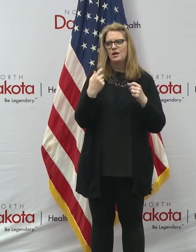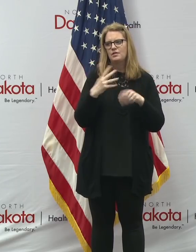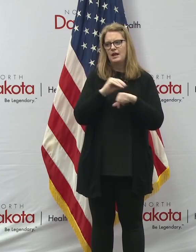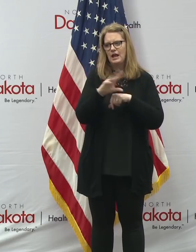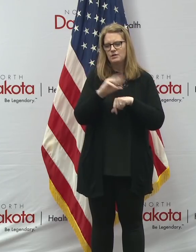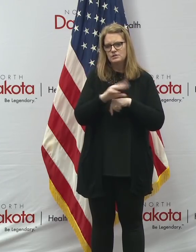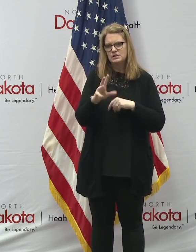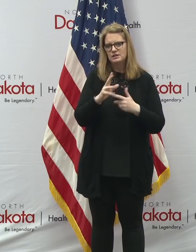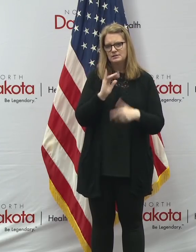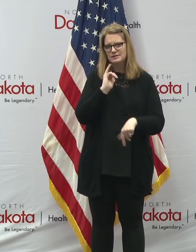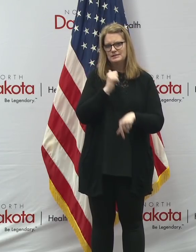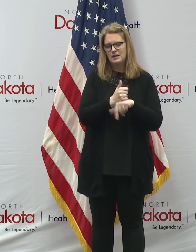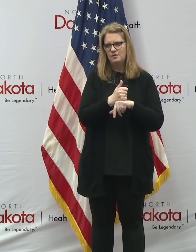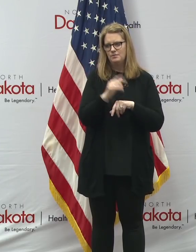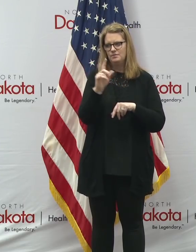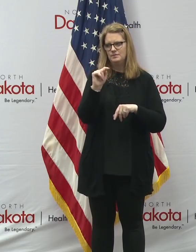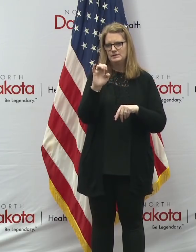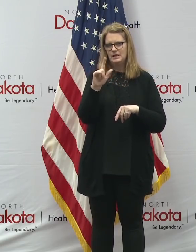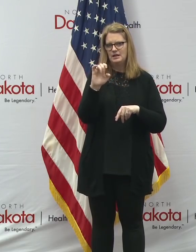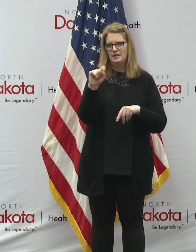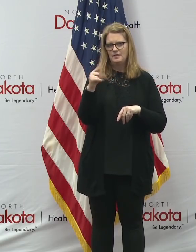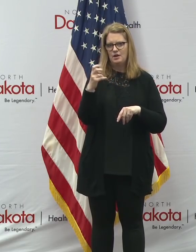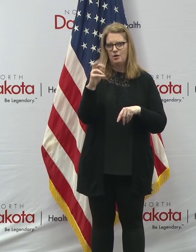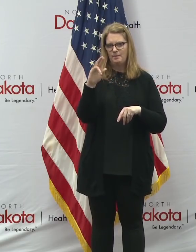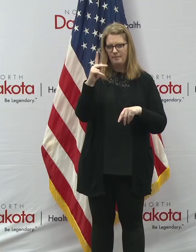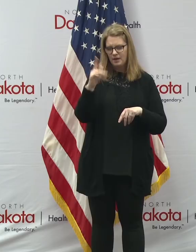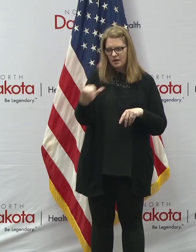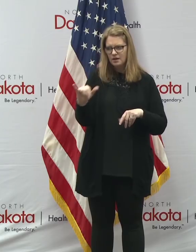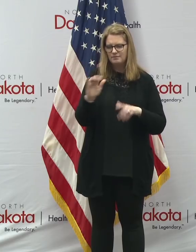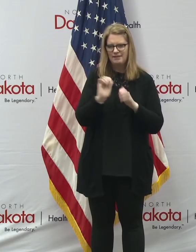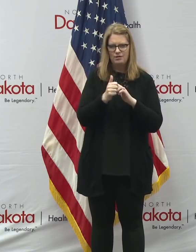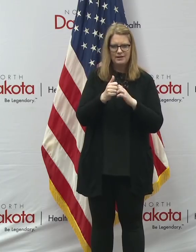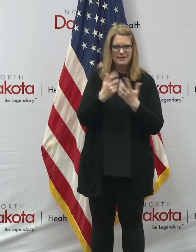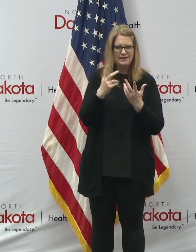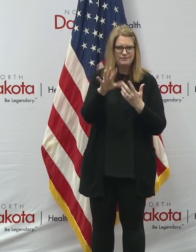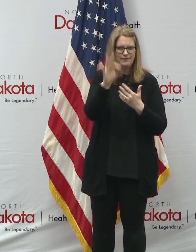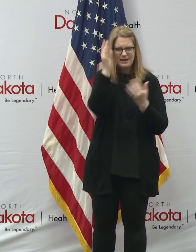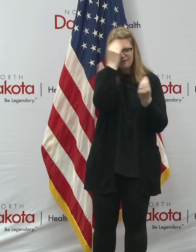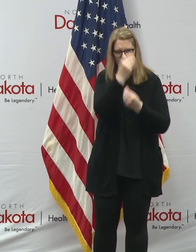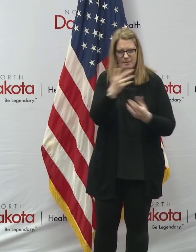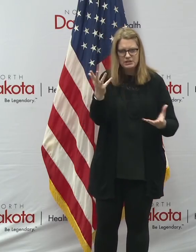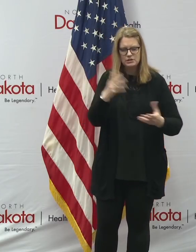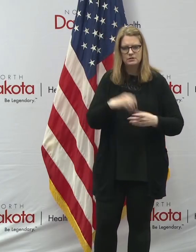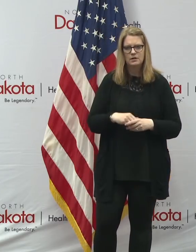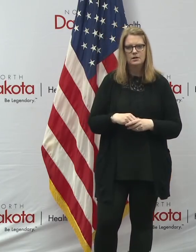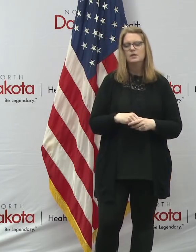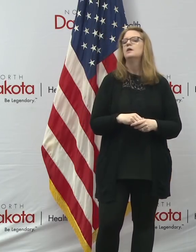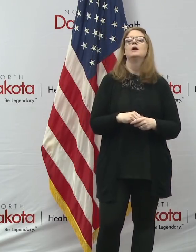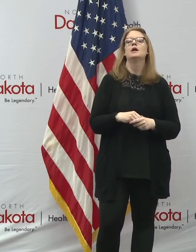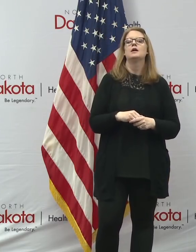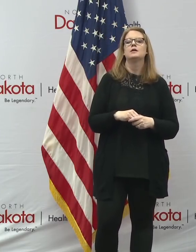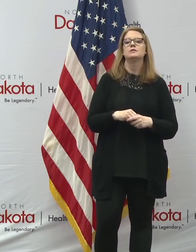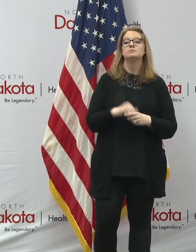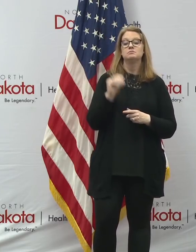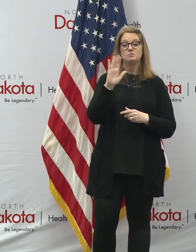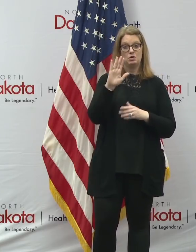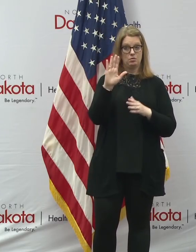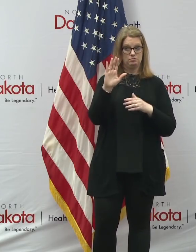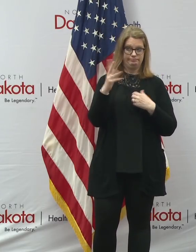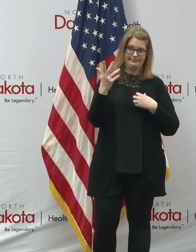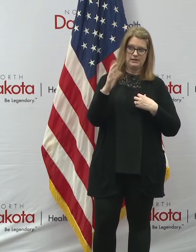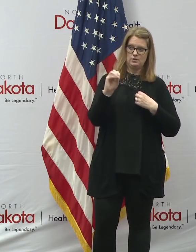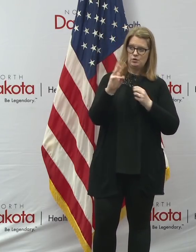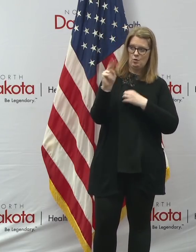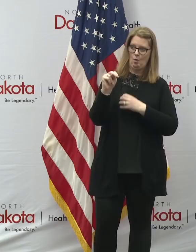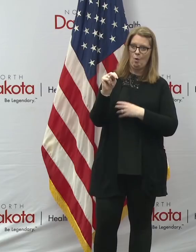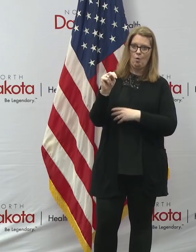teletherapy? Uh, the, if not through your own, uh, provider, I would